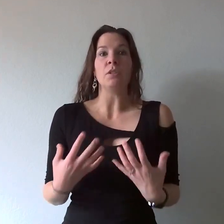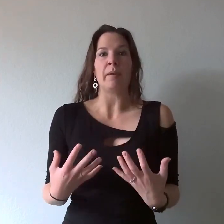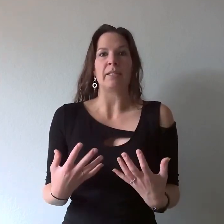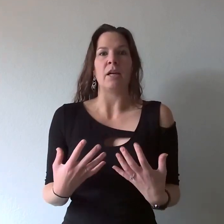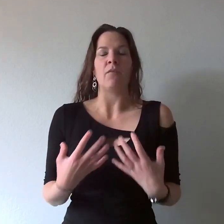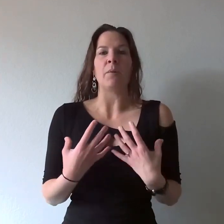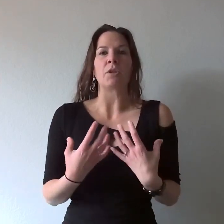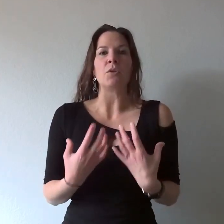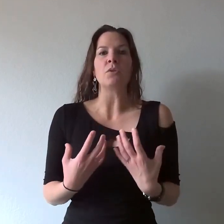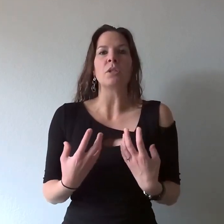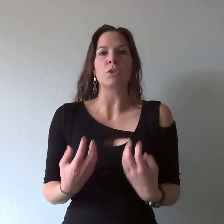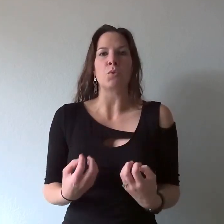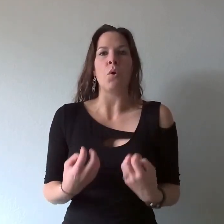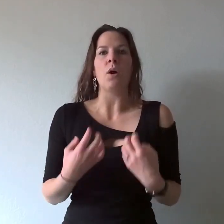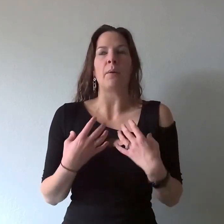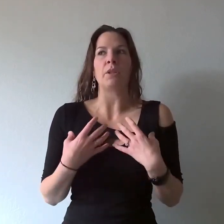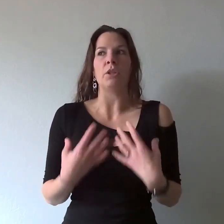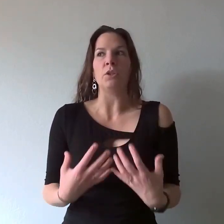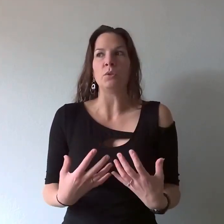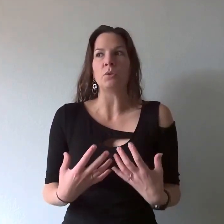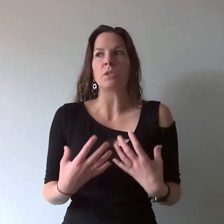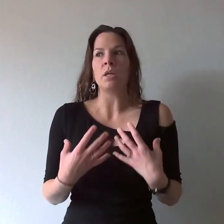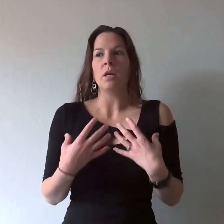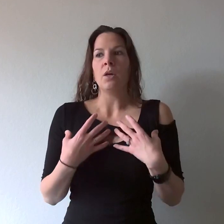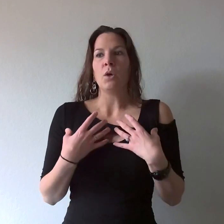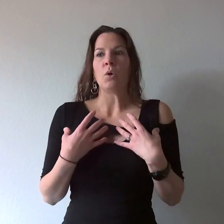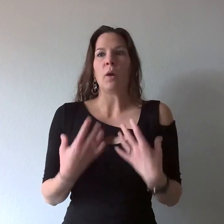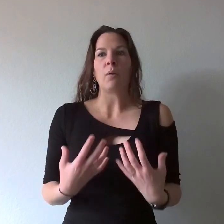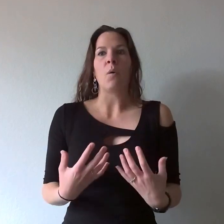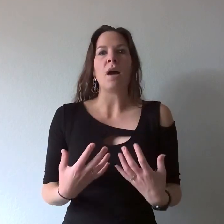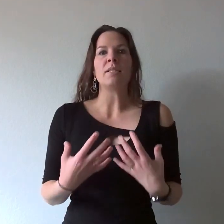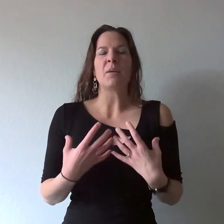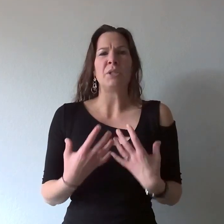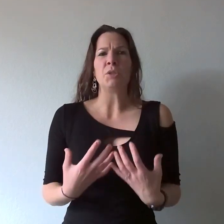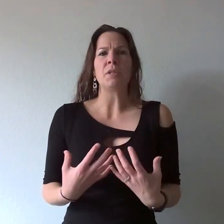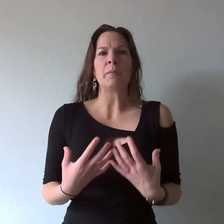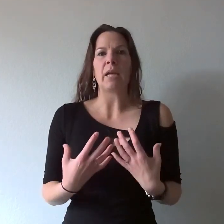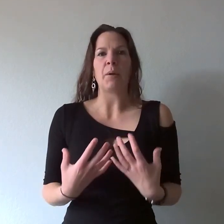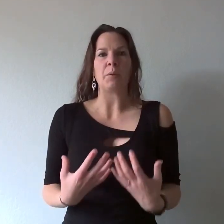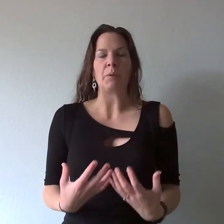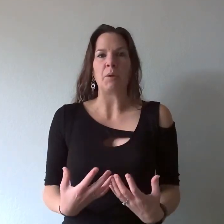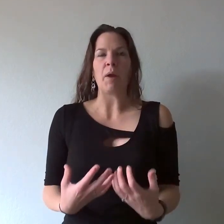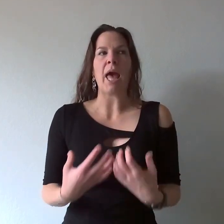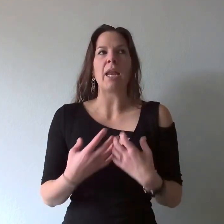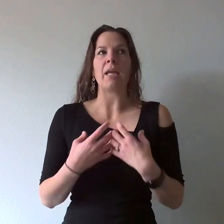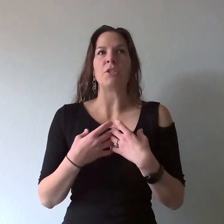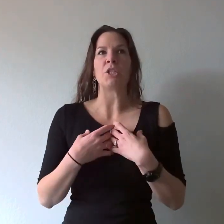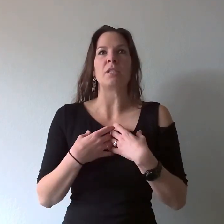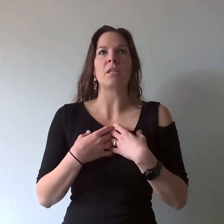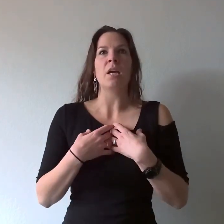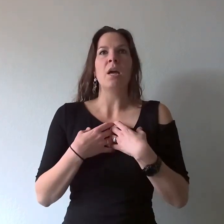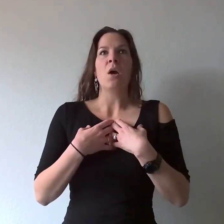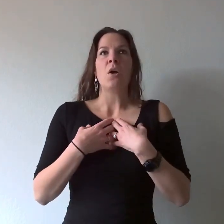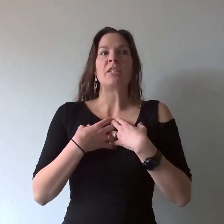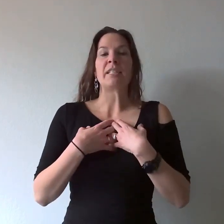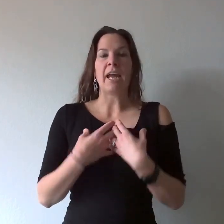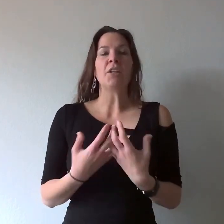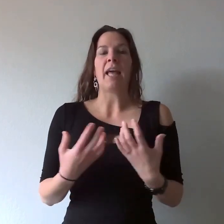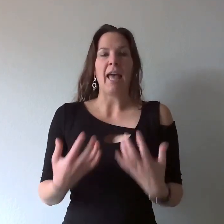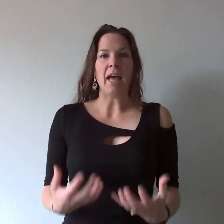myself I would lose control I would lose who I was I would do something I would regret it just scared the hell